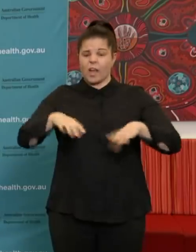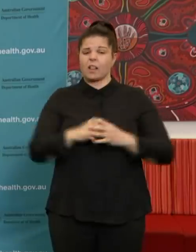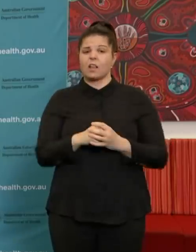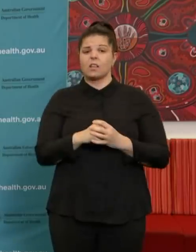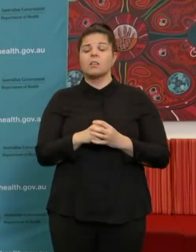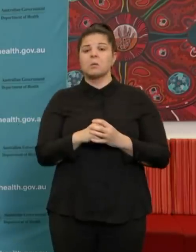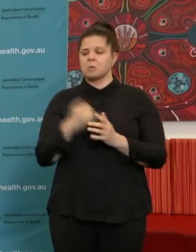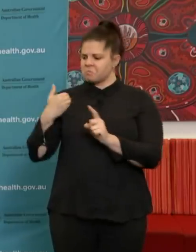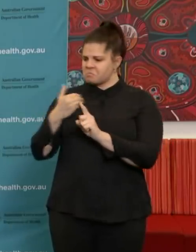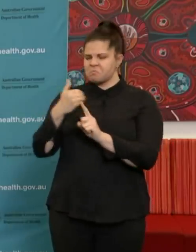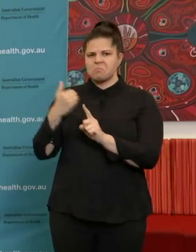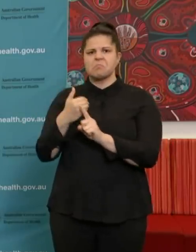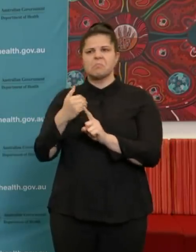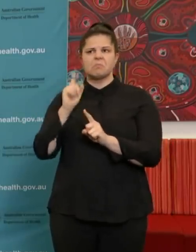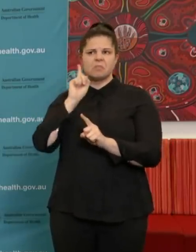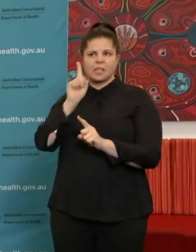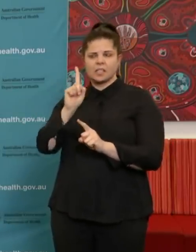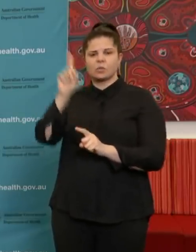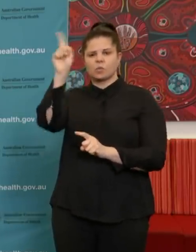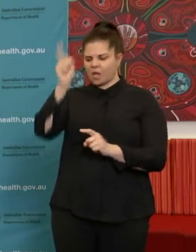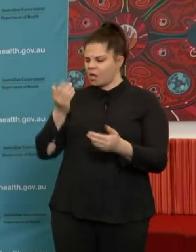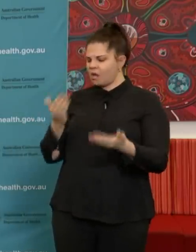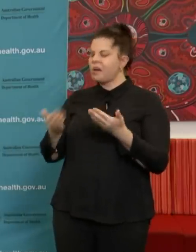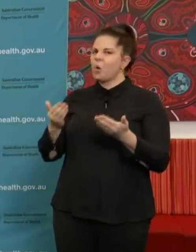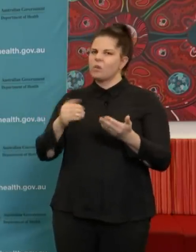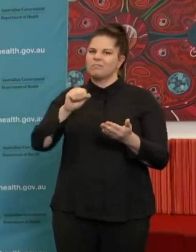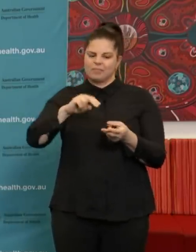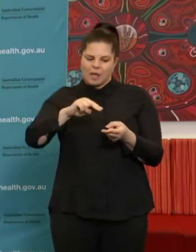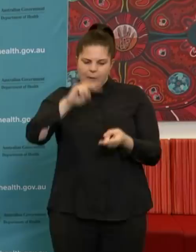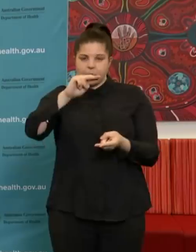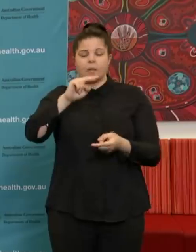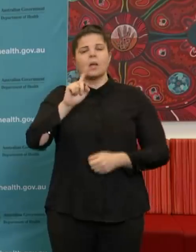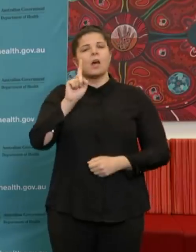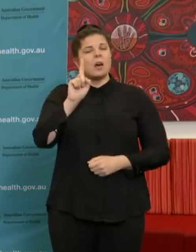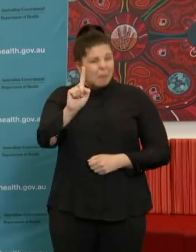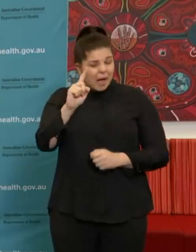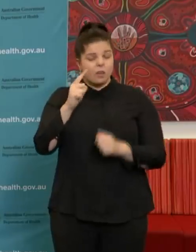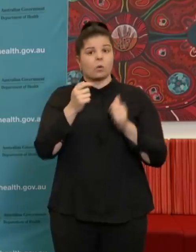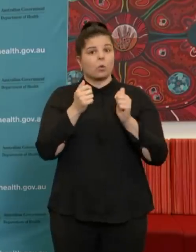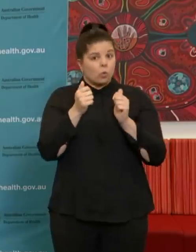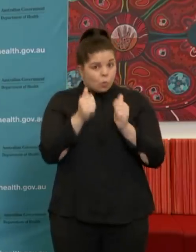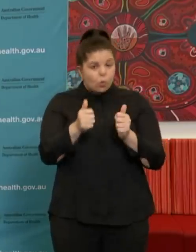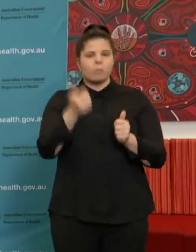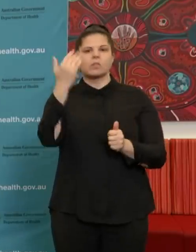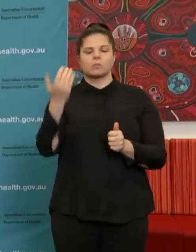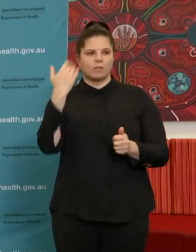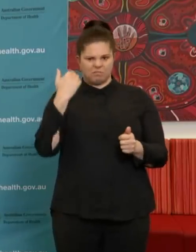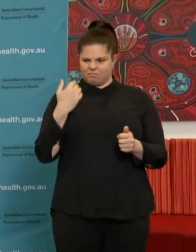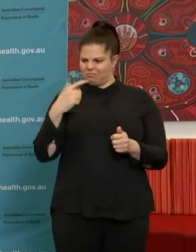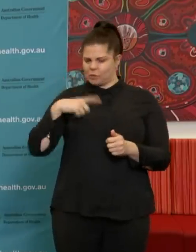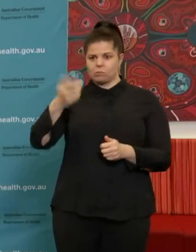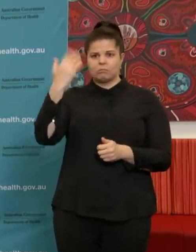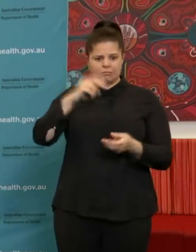24 hours. The good news about that is that the daily increases are definitely less than they were